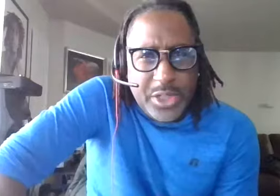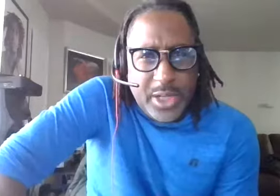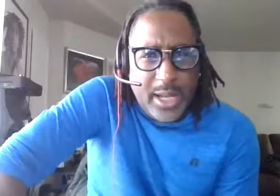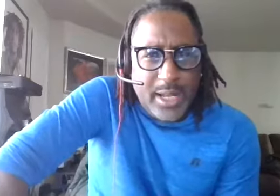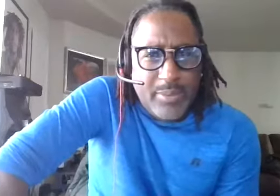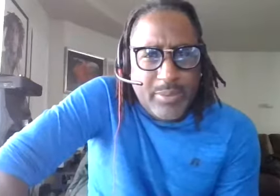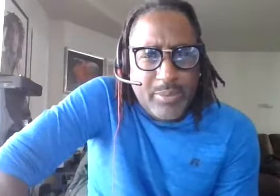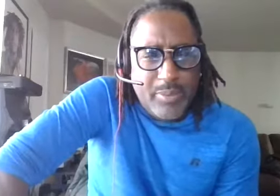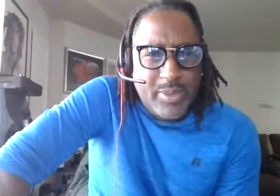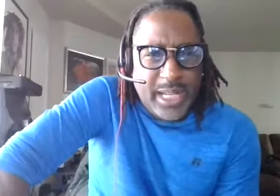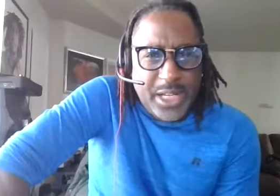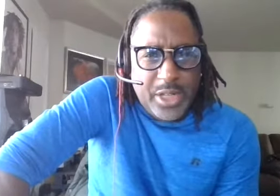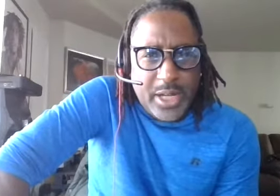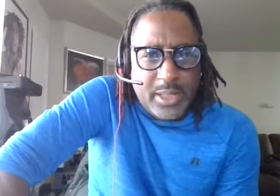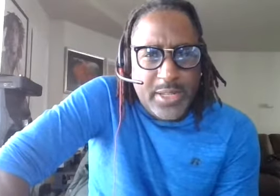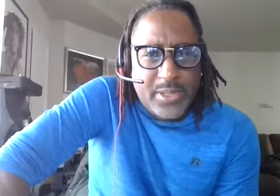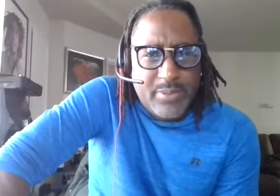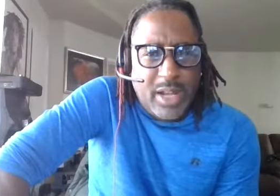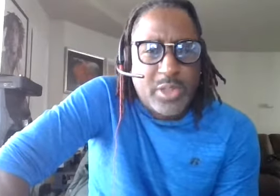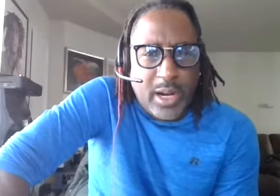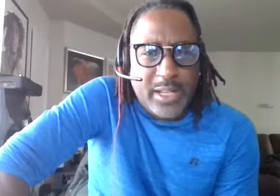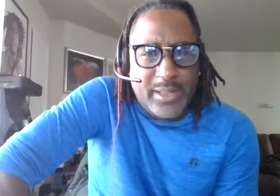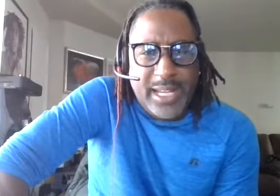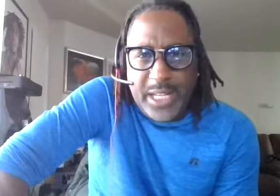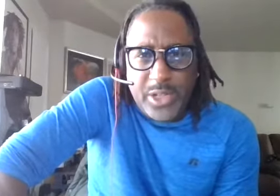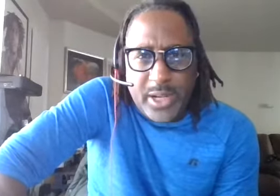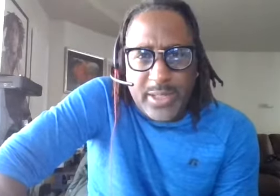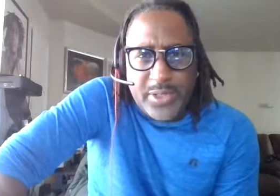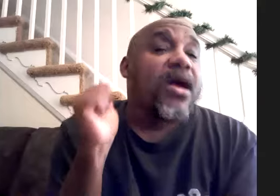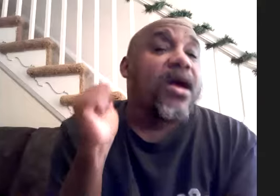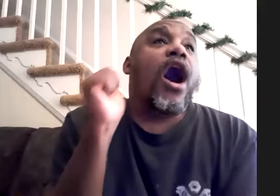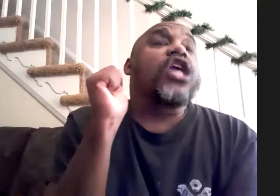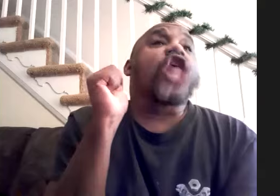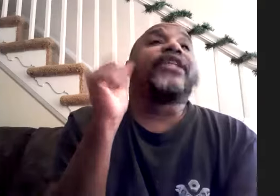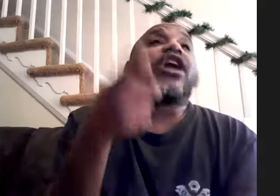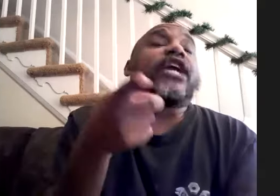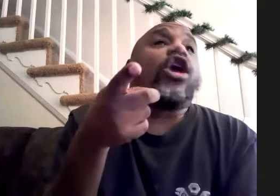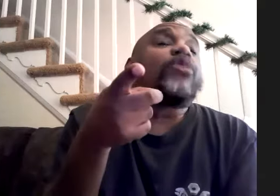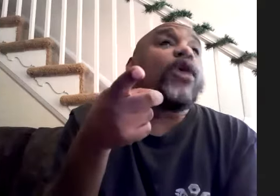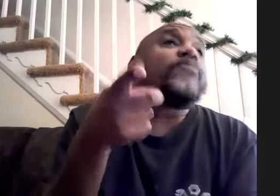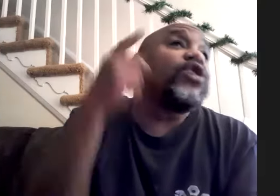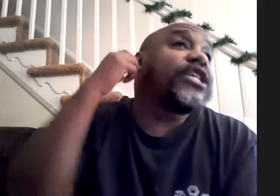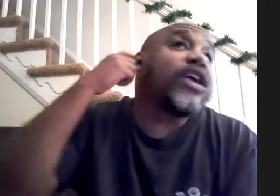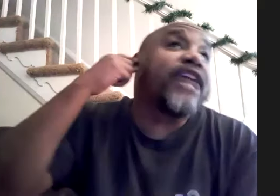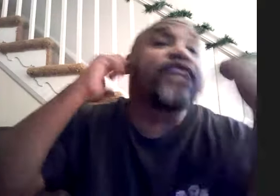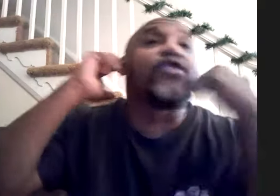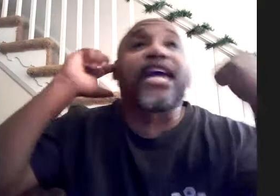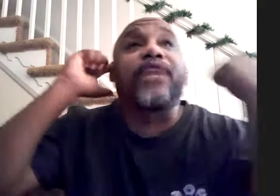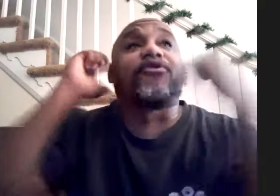teach at did he teach at douglas i'm sorry did he teach at douglas no he taught at harley park middle and he taught out in andaroma county for about 11